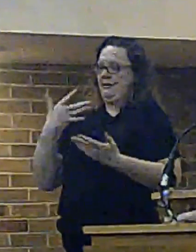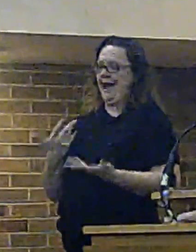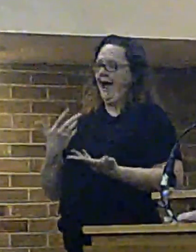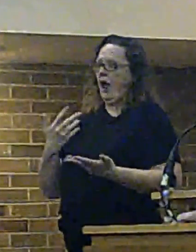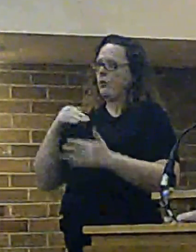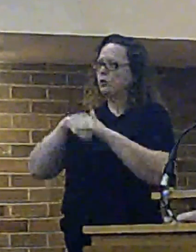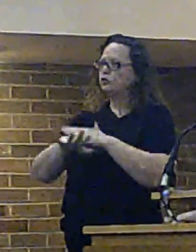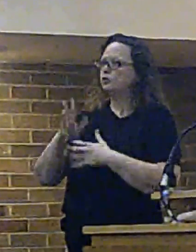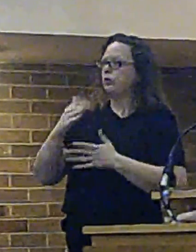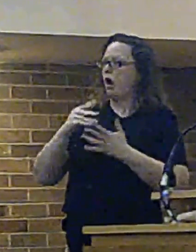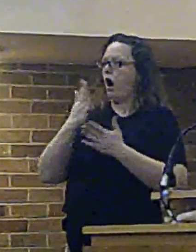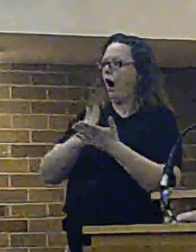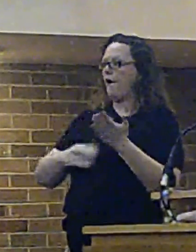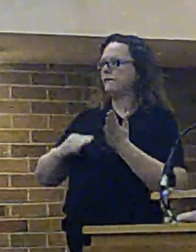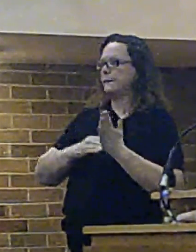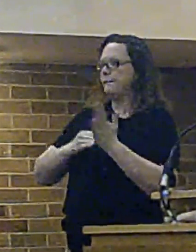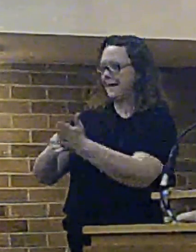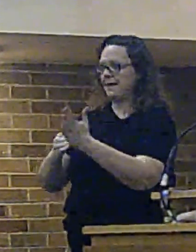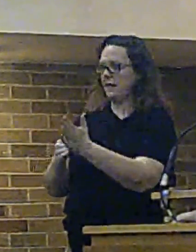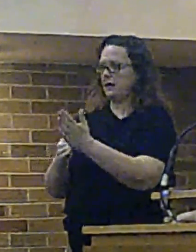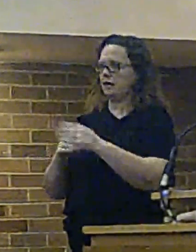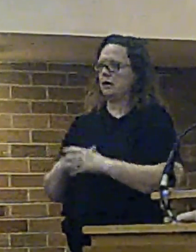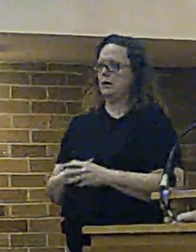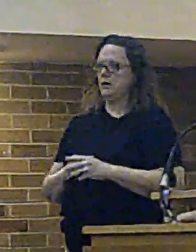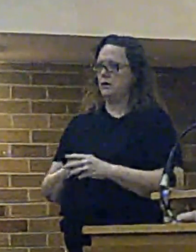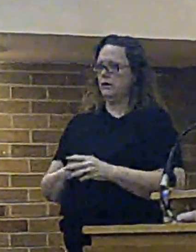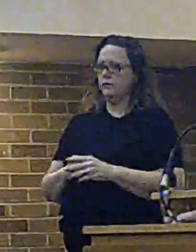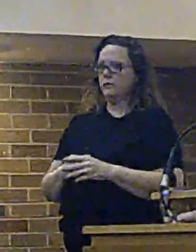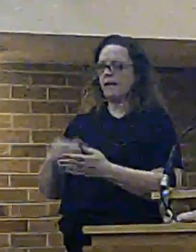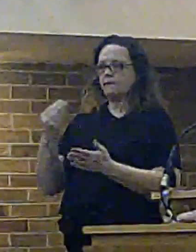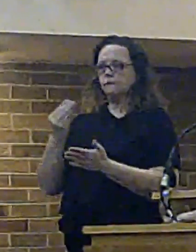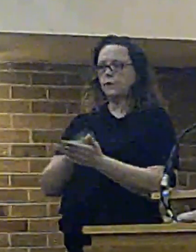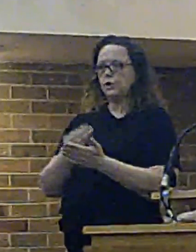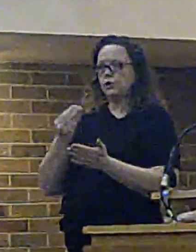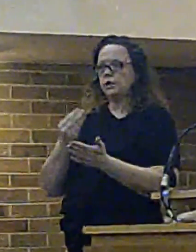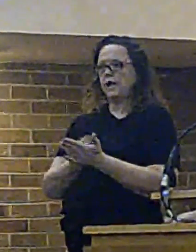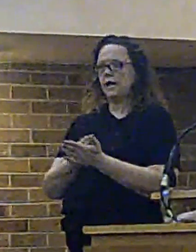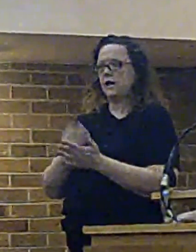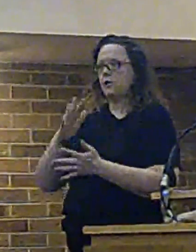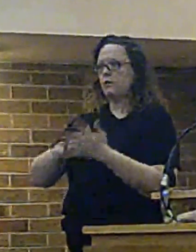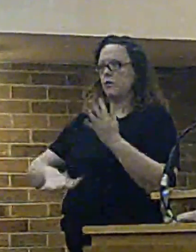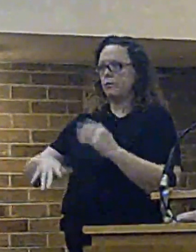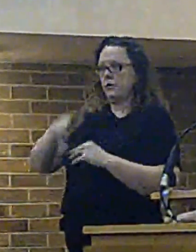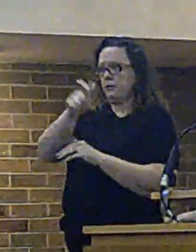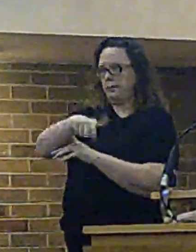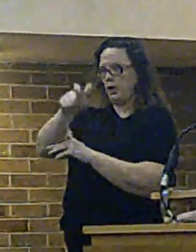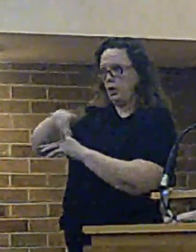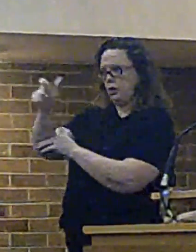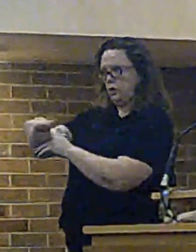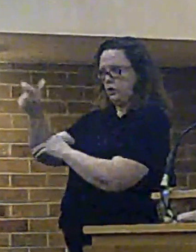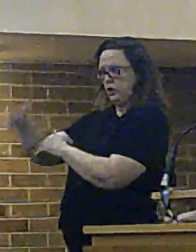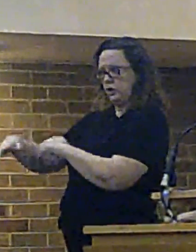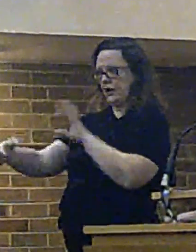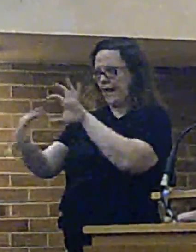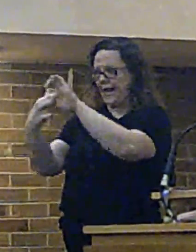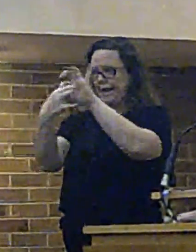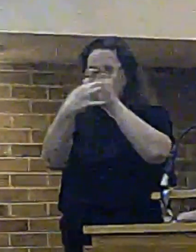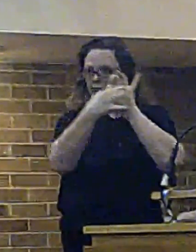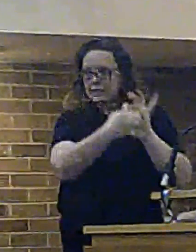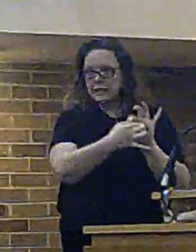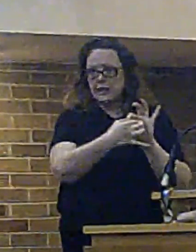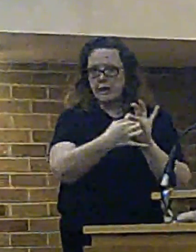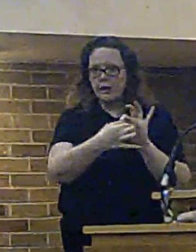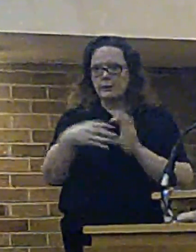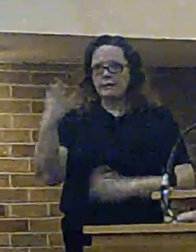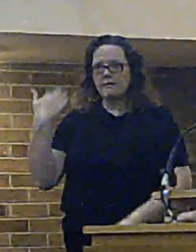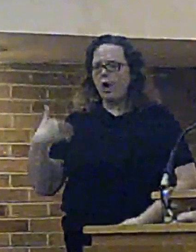In 2004, when the funding moved to per capita-based, i.e. the head of population, we were, by some margin,